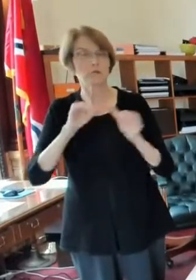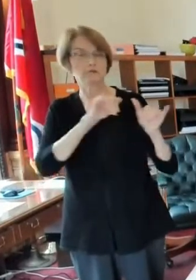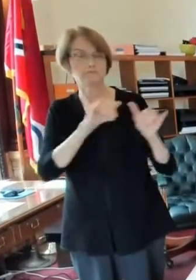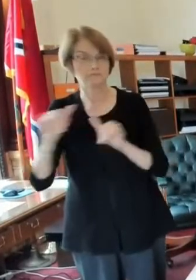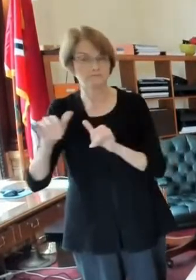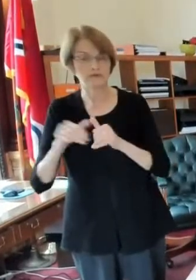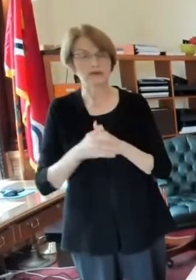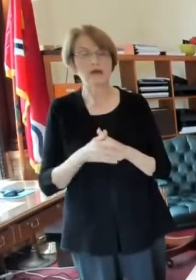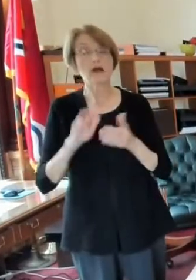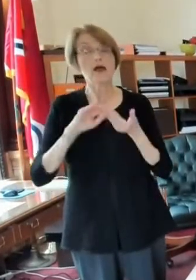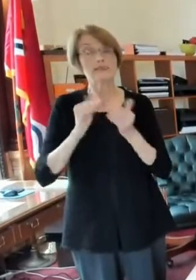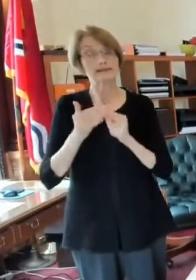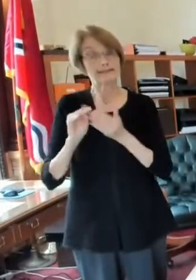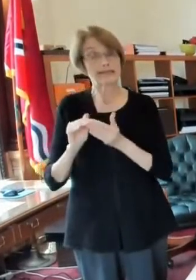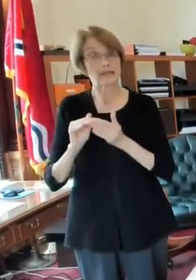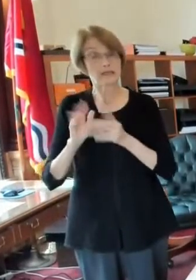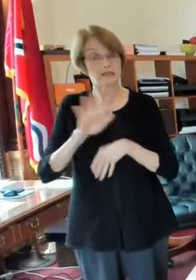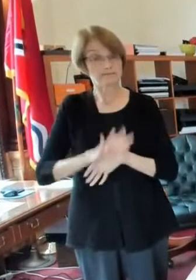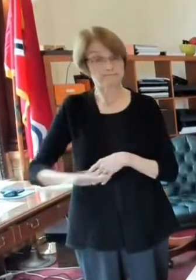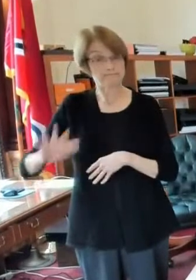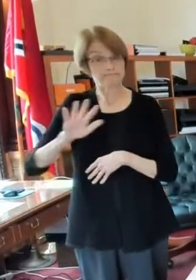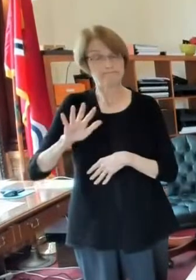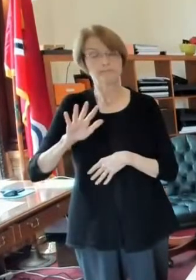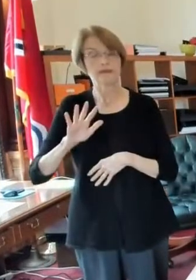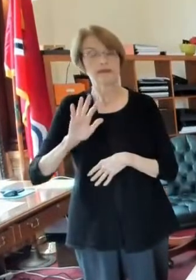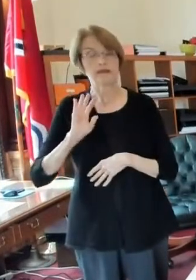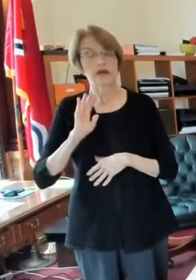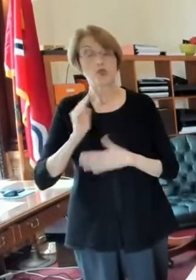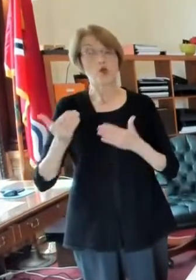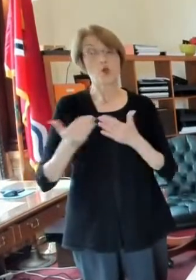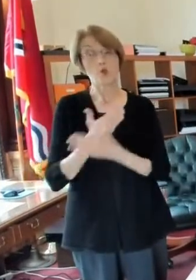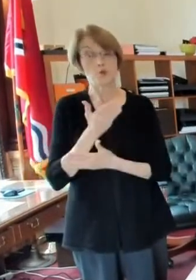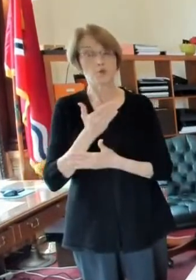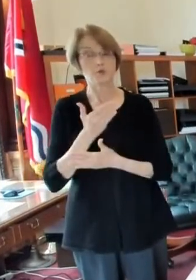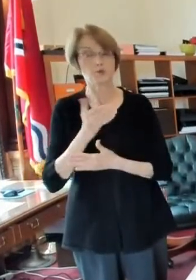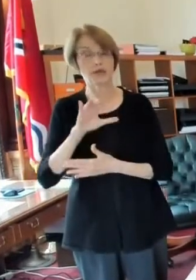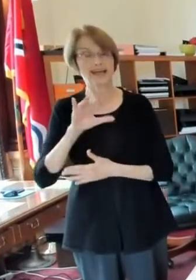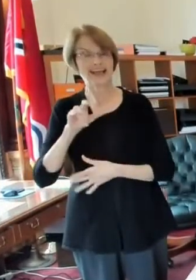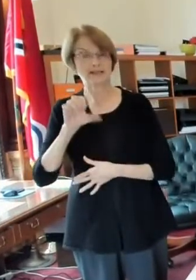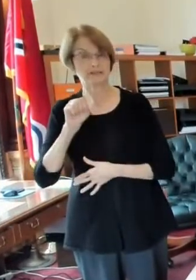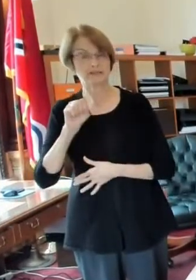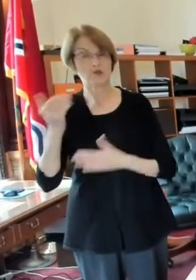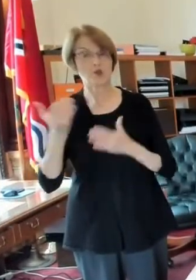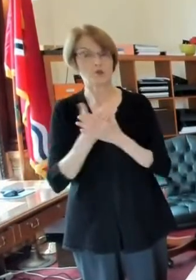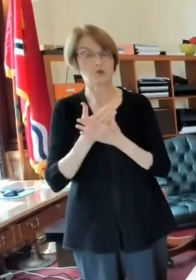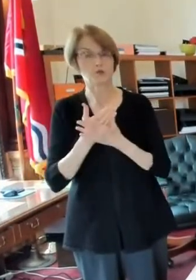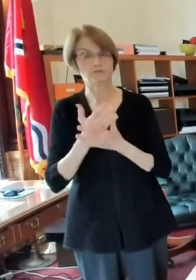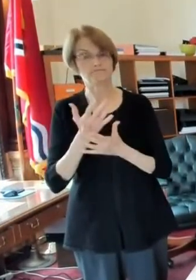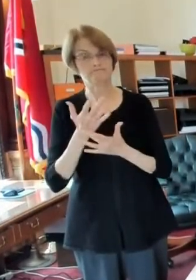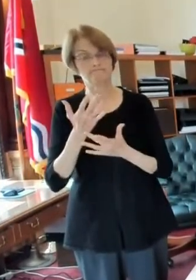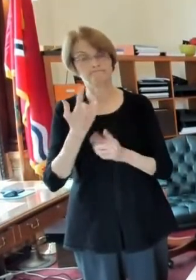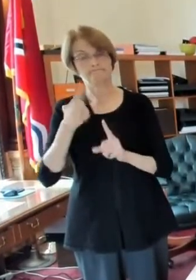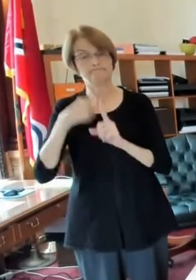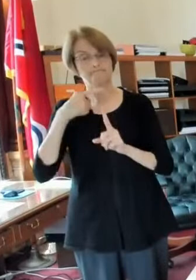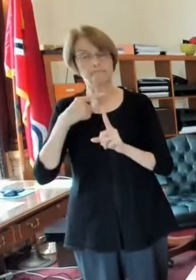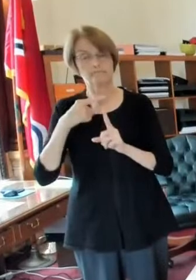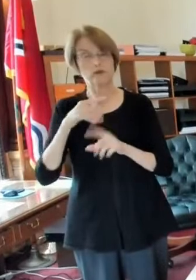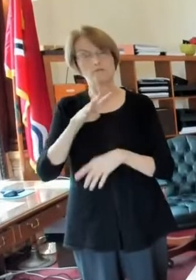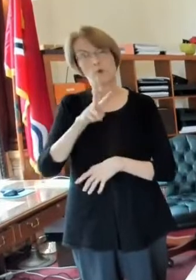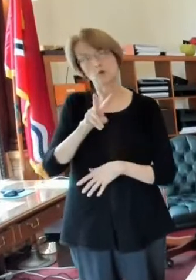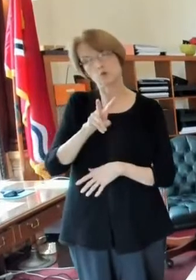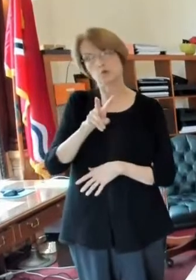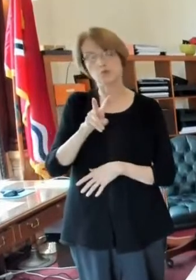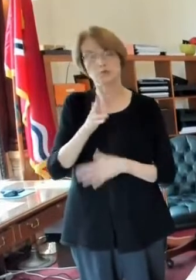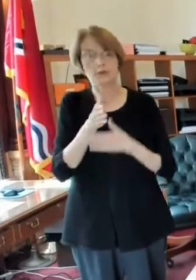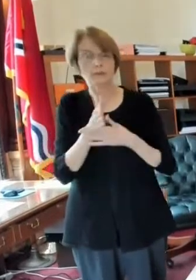for the city our uh our new cases are um are pretty good 42 somewhere kind